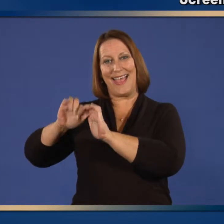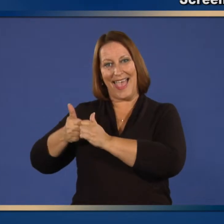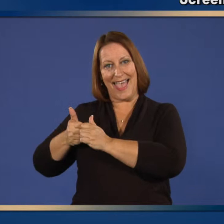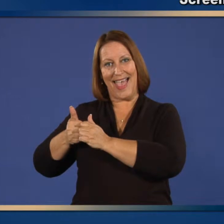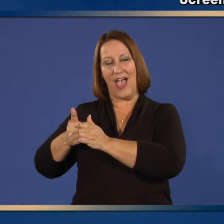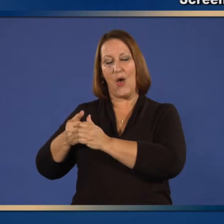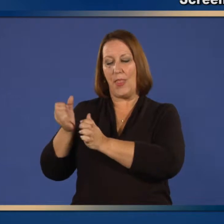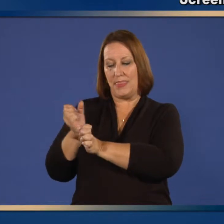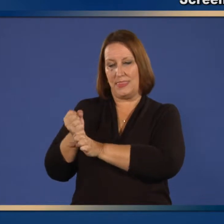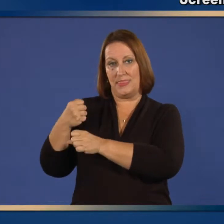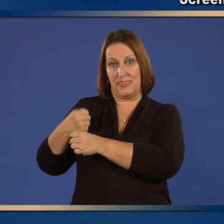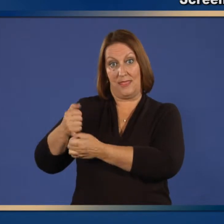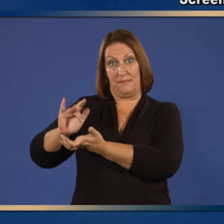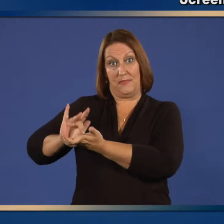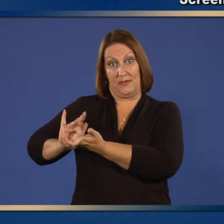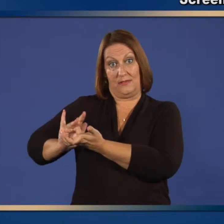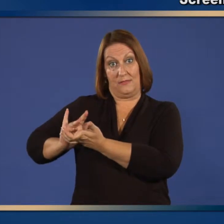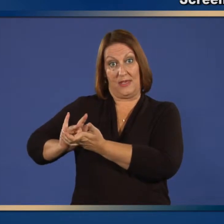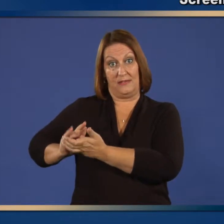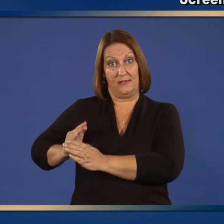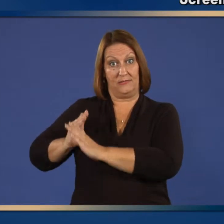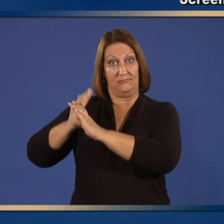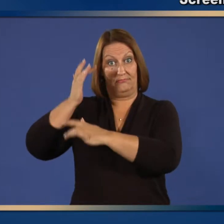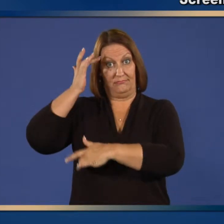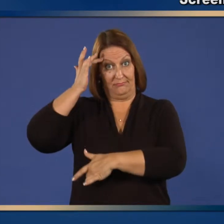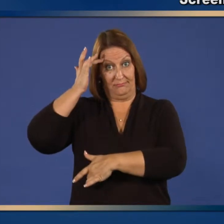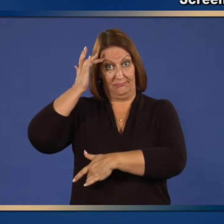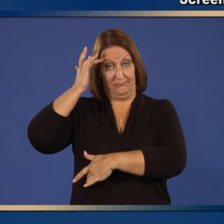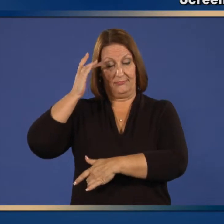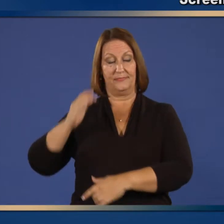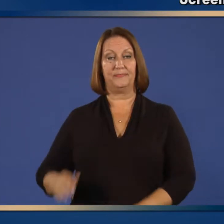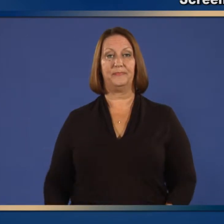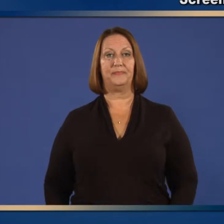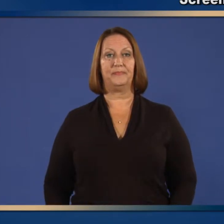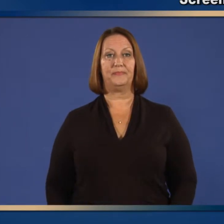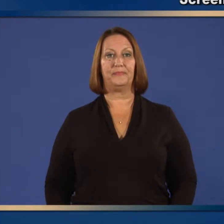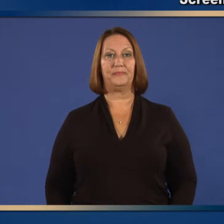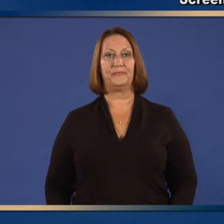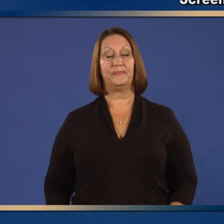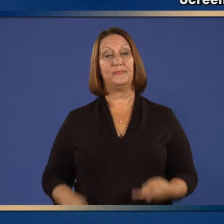used in the production of the vaccine. 6.